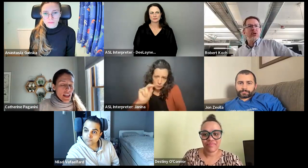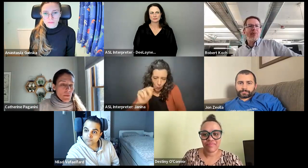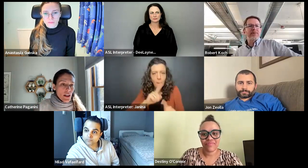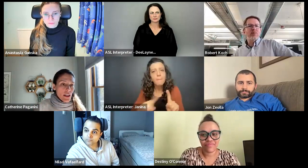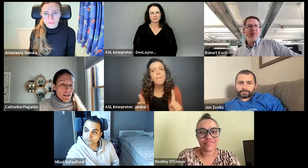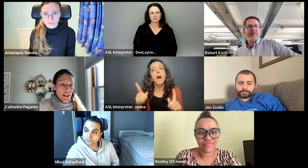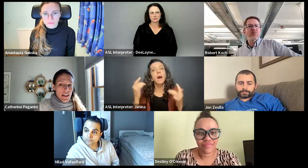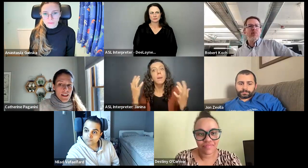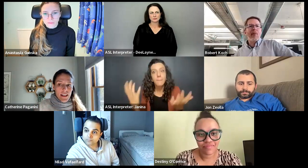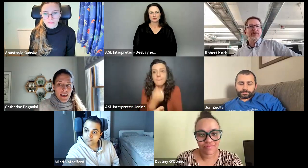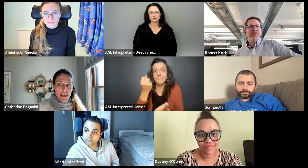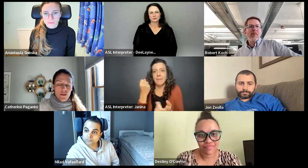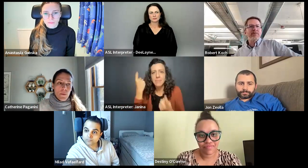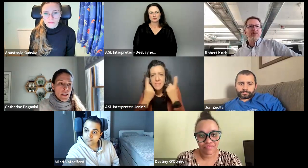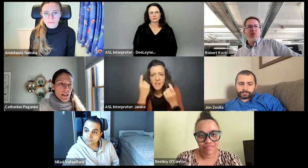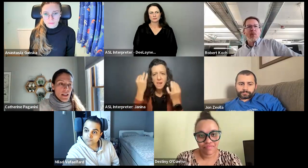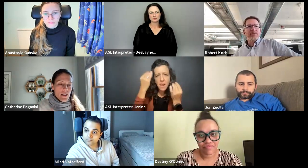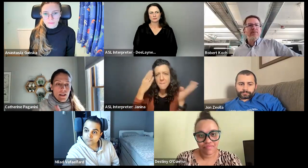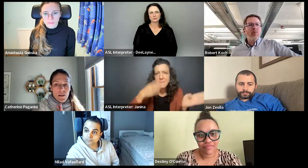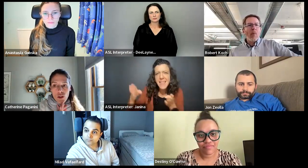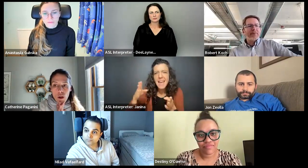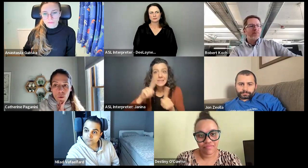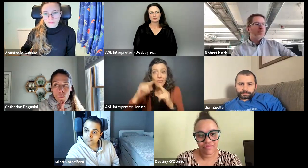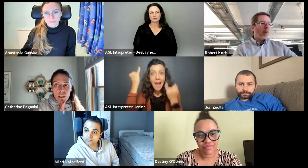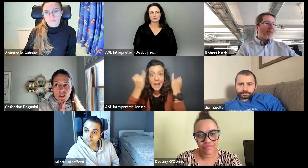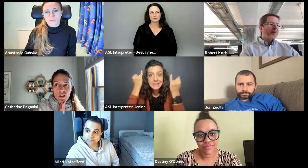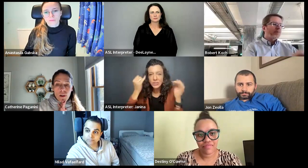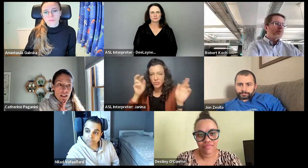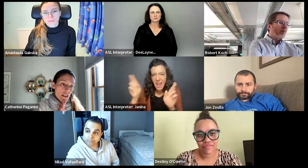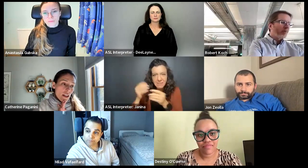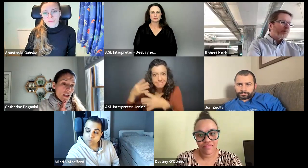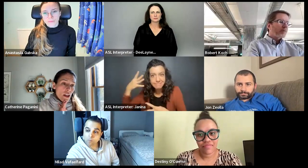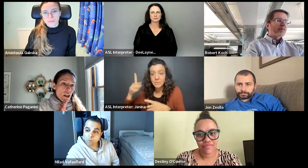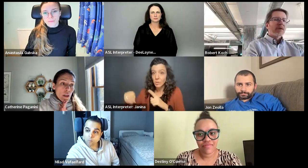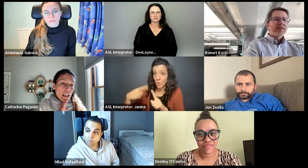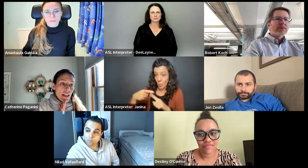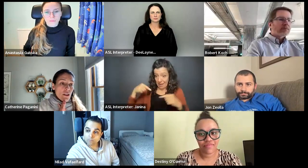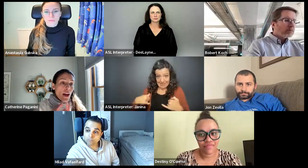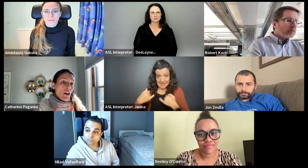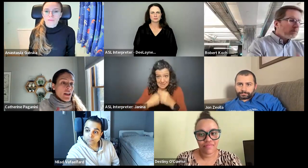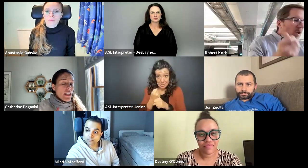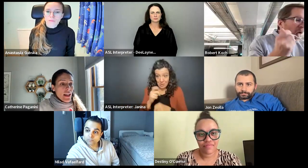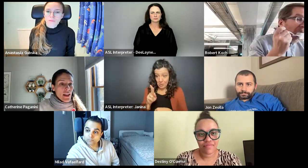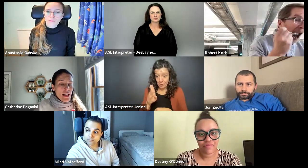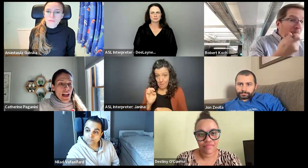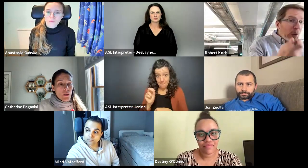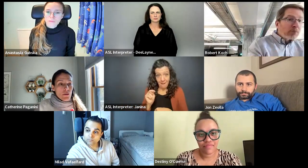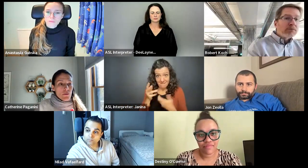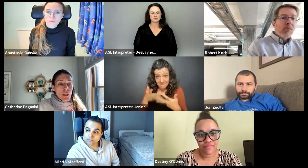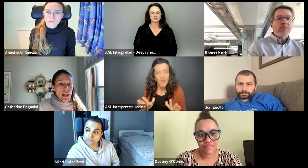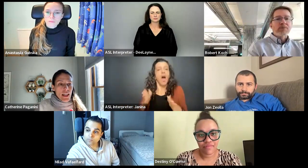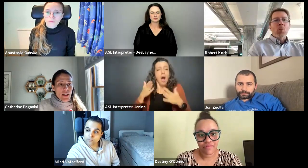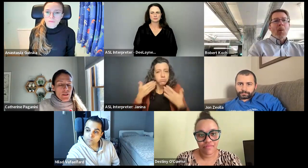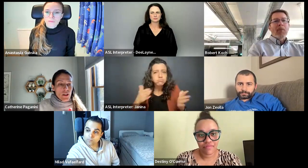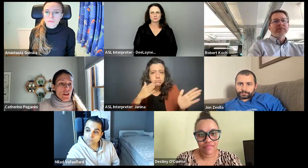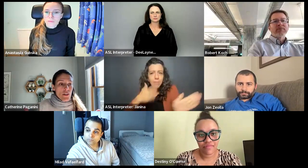thinking about it and have some ideas. So, once KubeCon is done, we can get right on it. And I